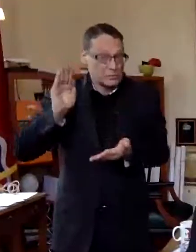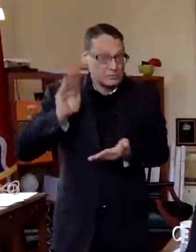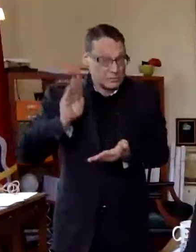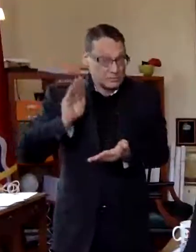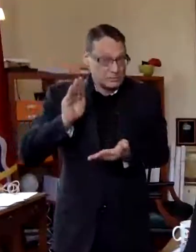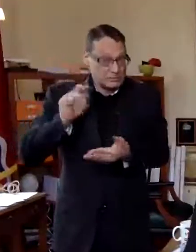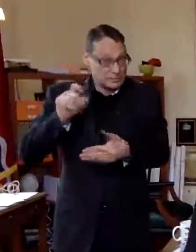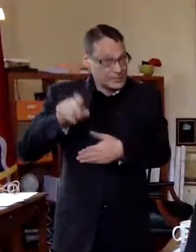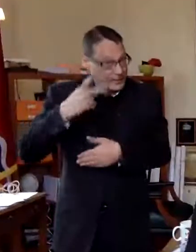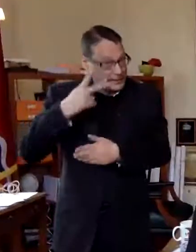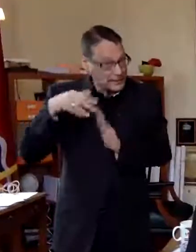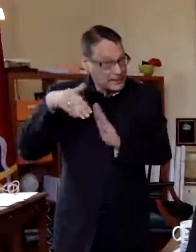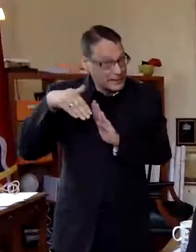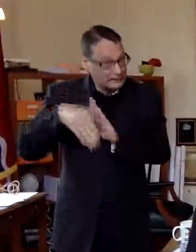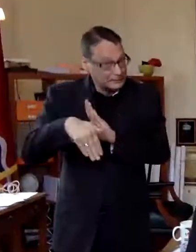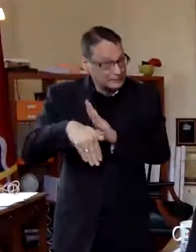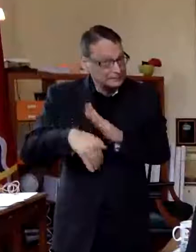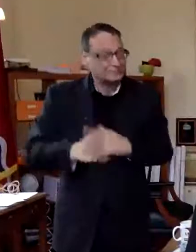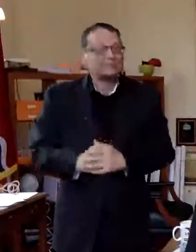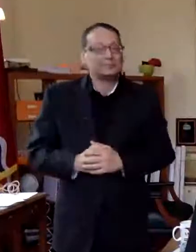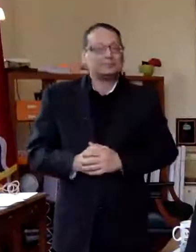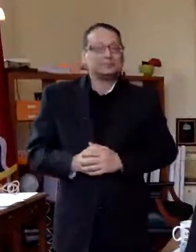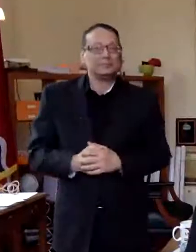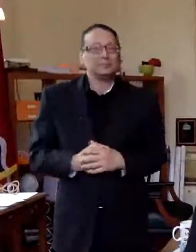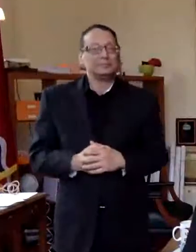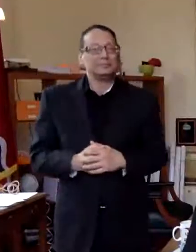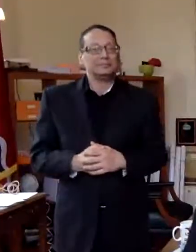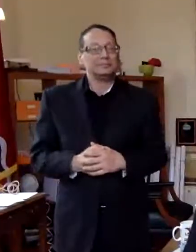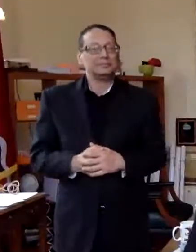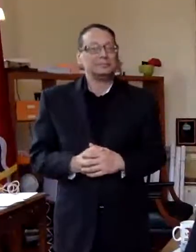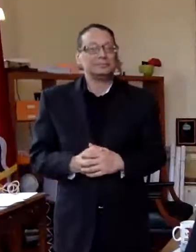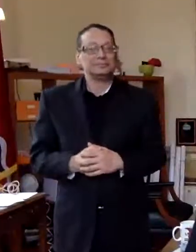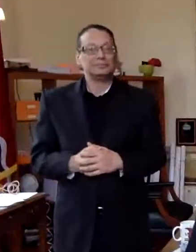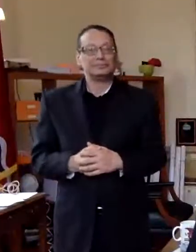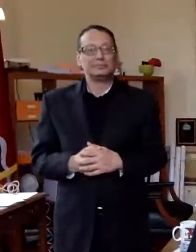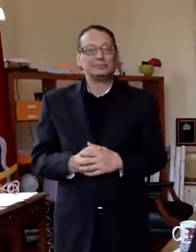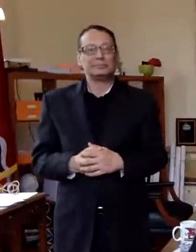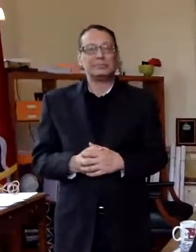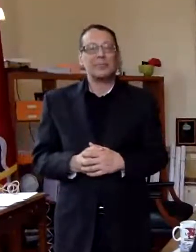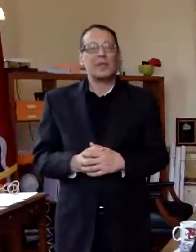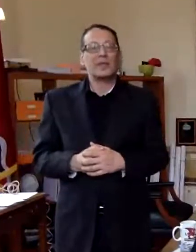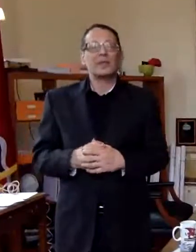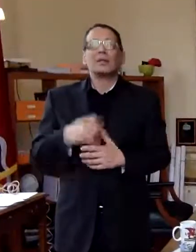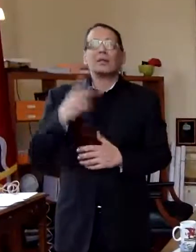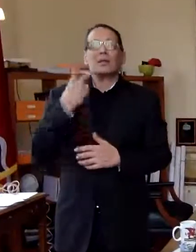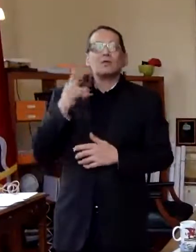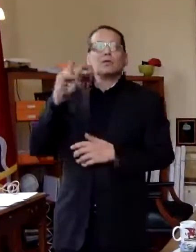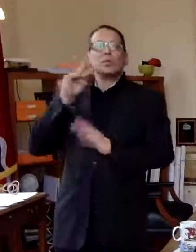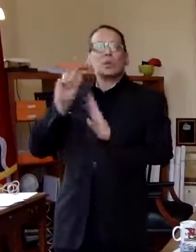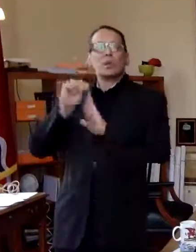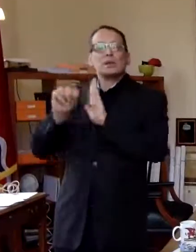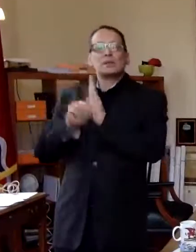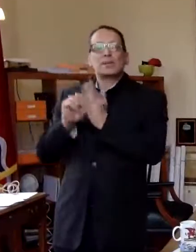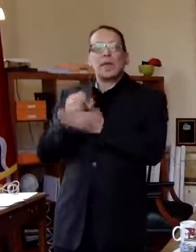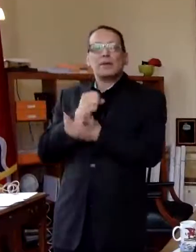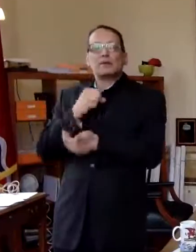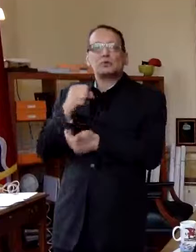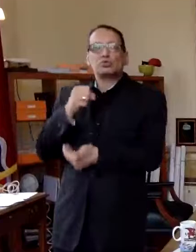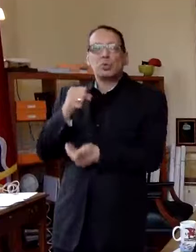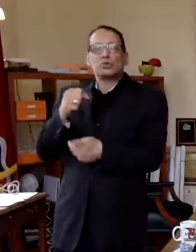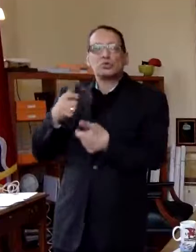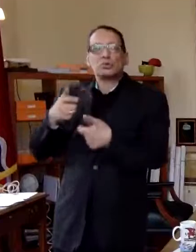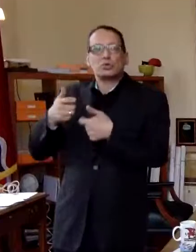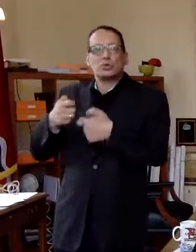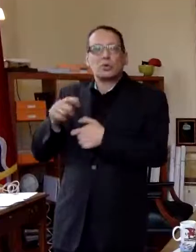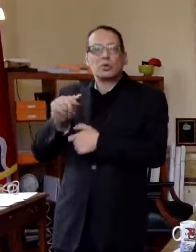opening um of our economy um mayor the other day state treasurer scott fitzpatrick tweeted that